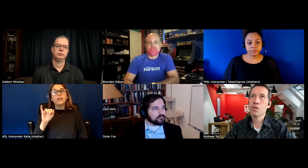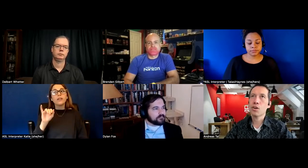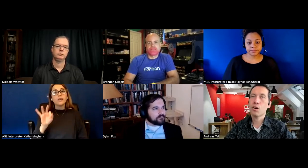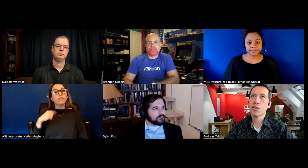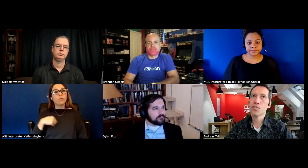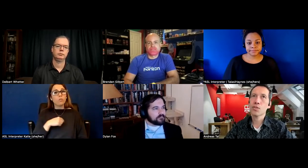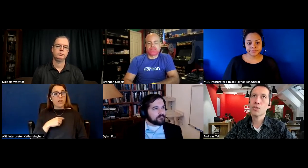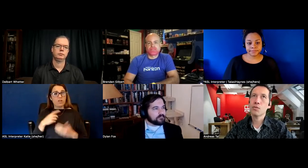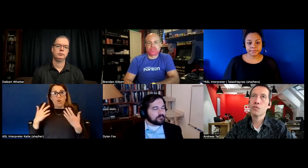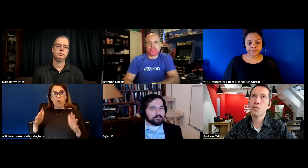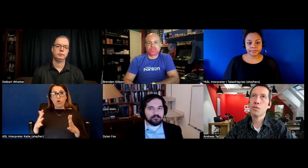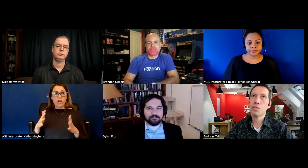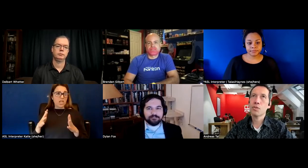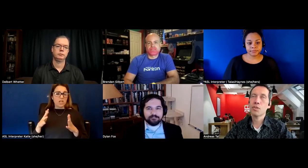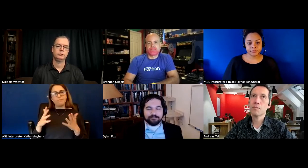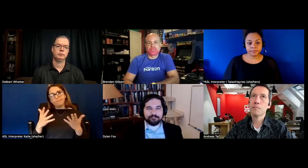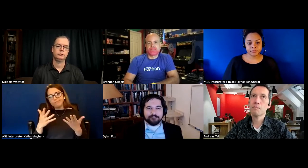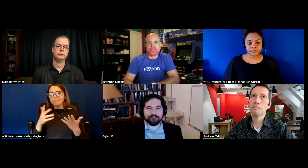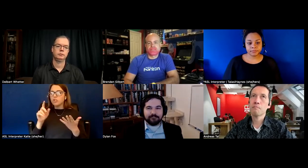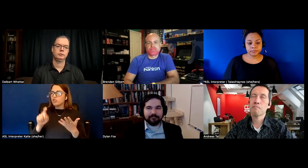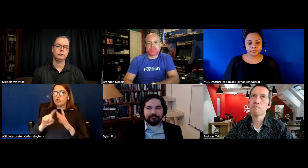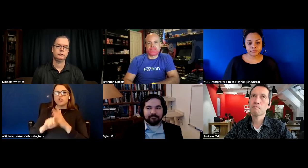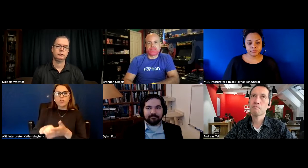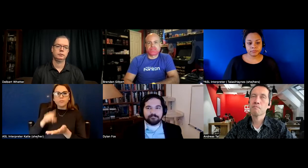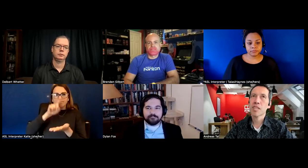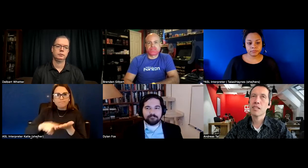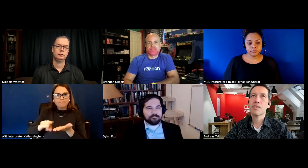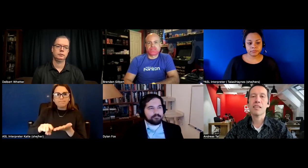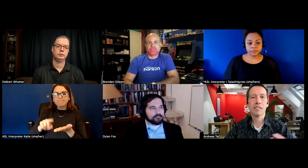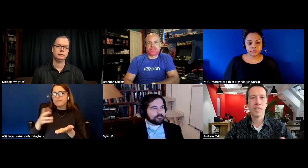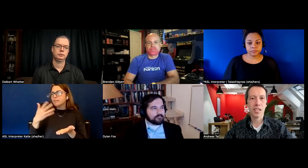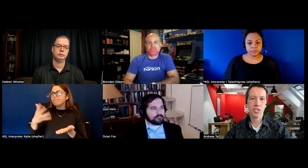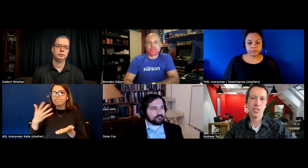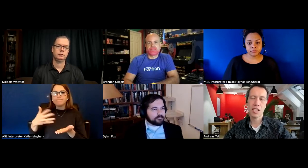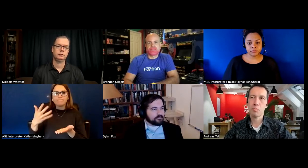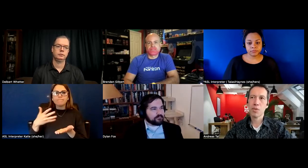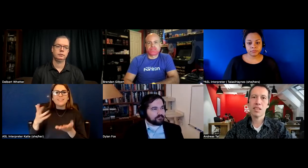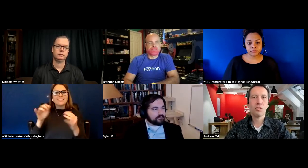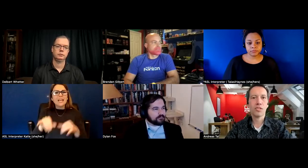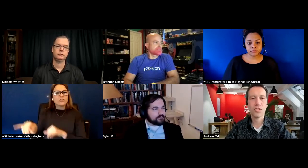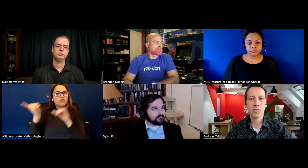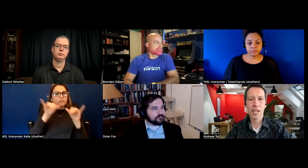also for um standardization that brings technologies together